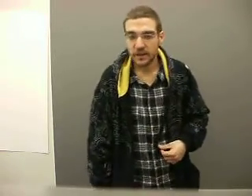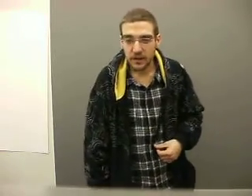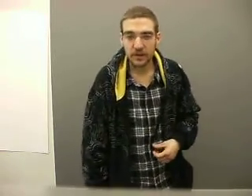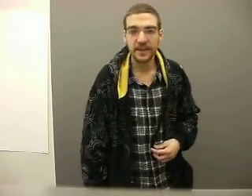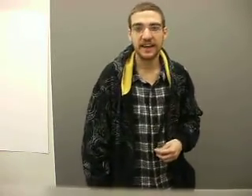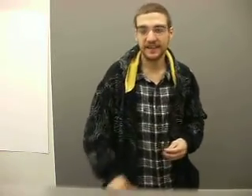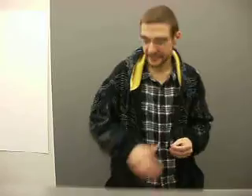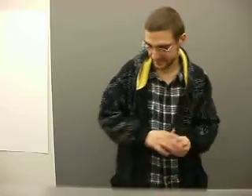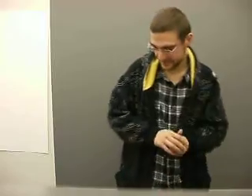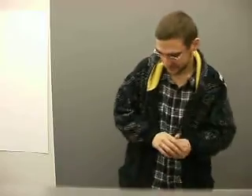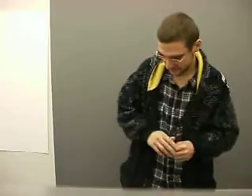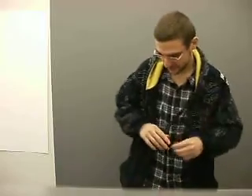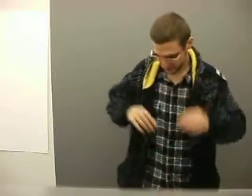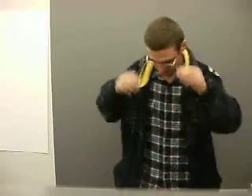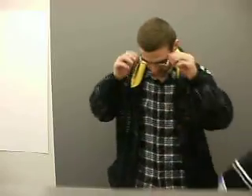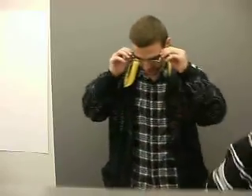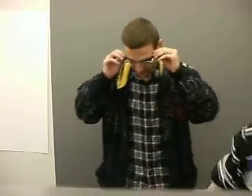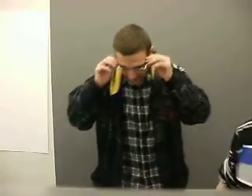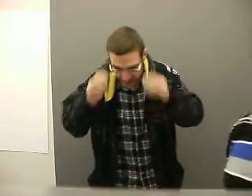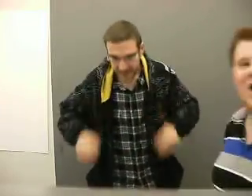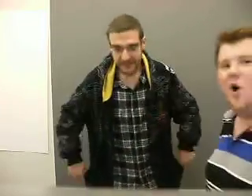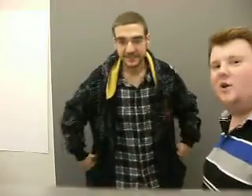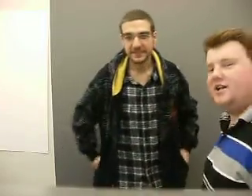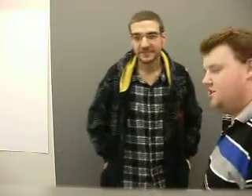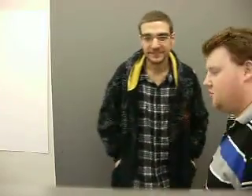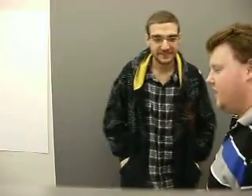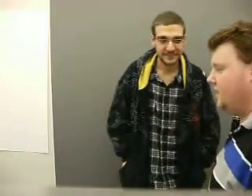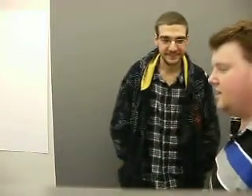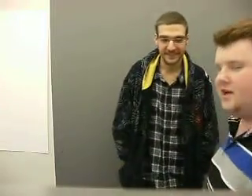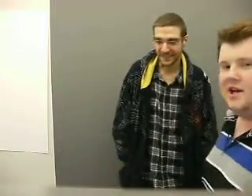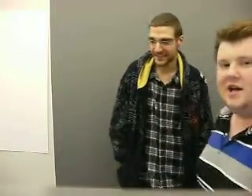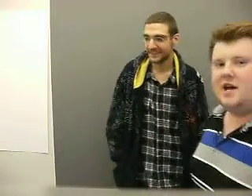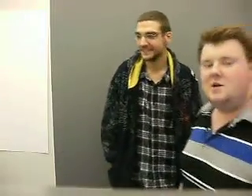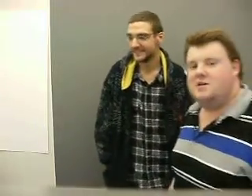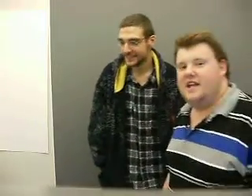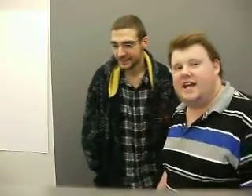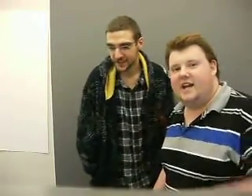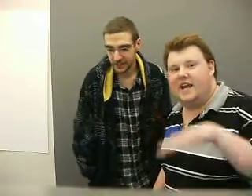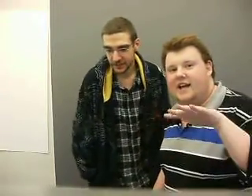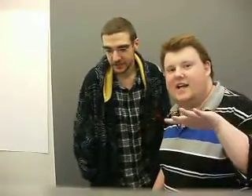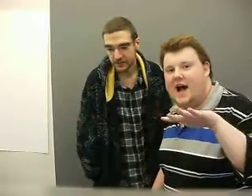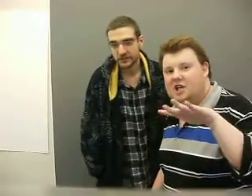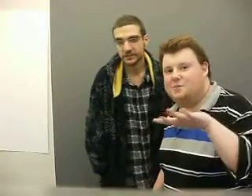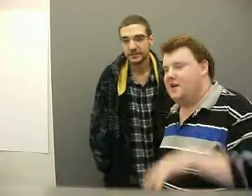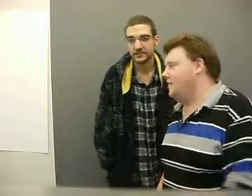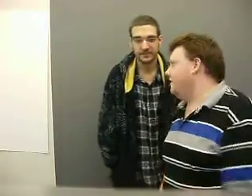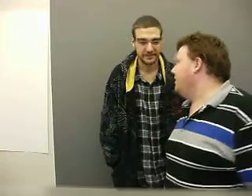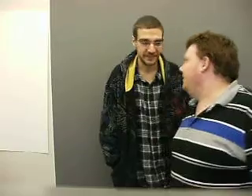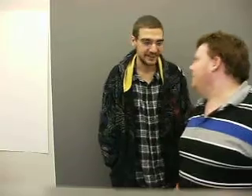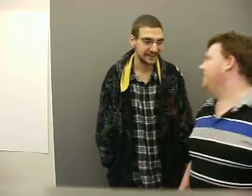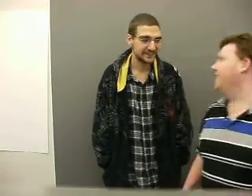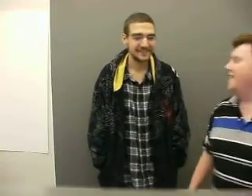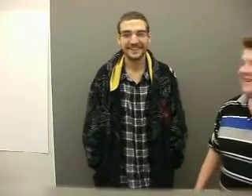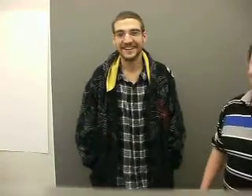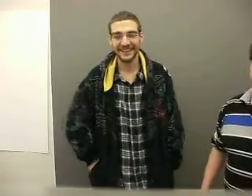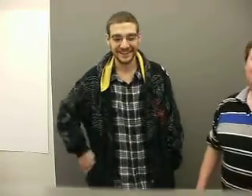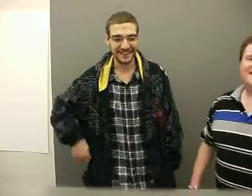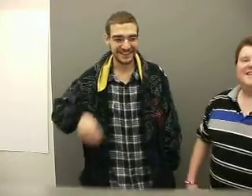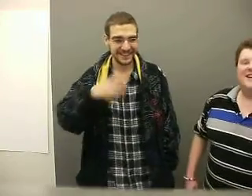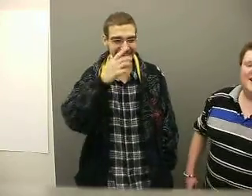Okay. Forget the whole industry. Yeah. They didn't acknowledge me. Yeah. You know?